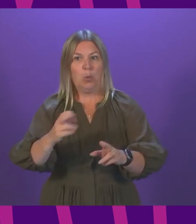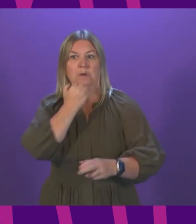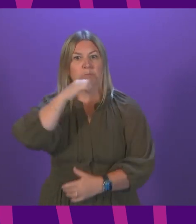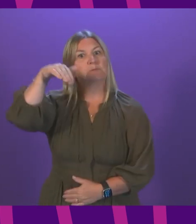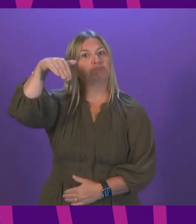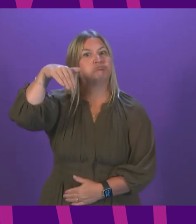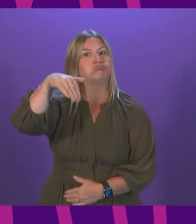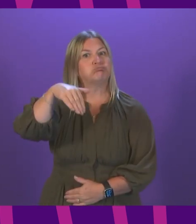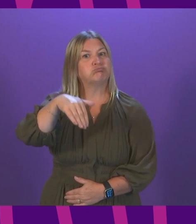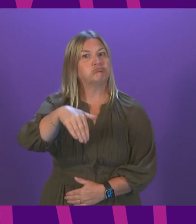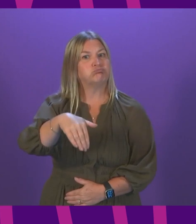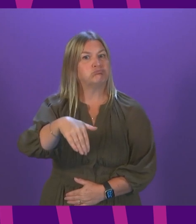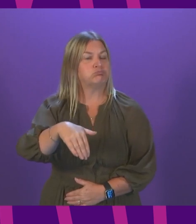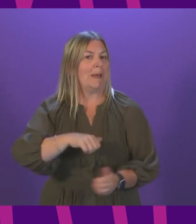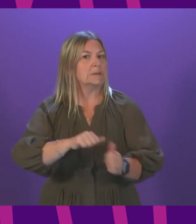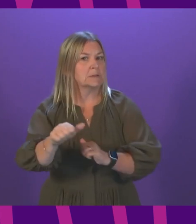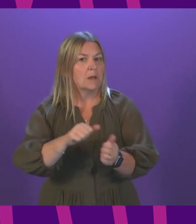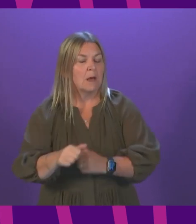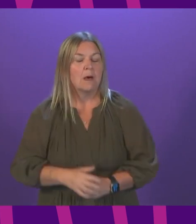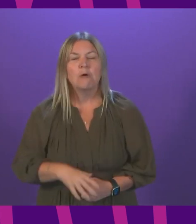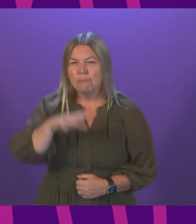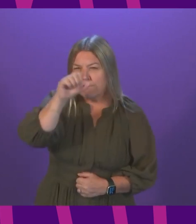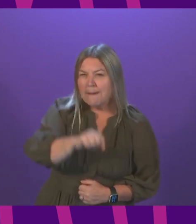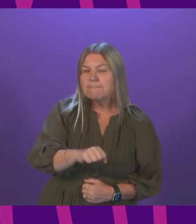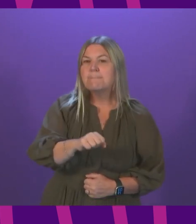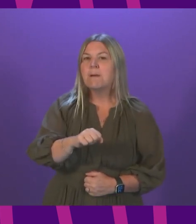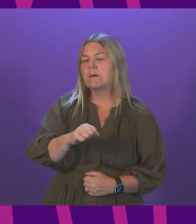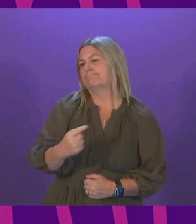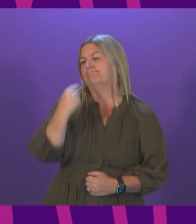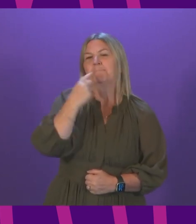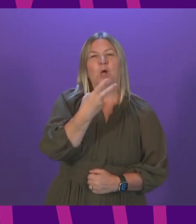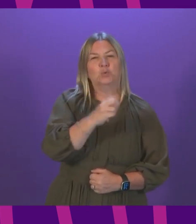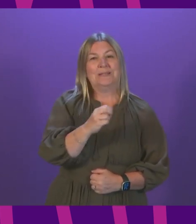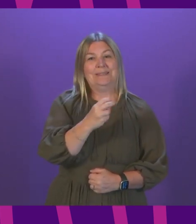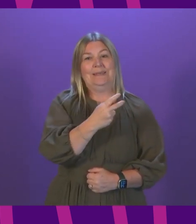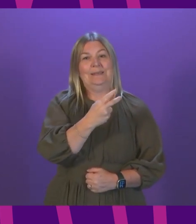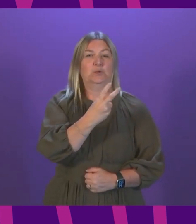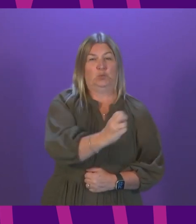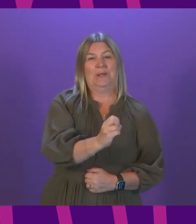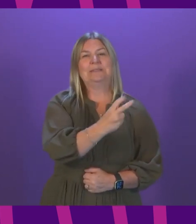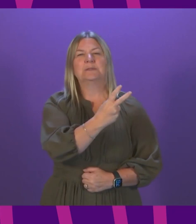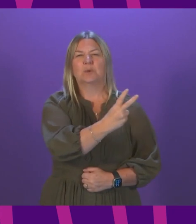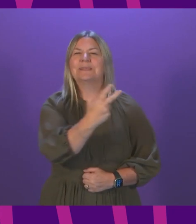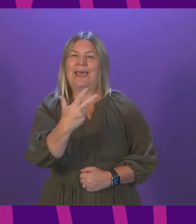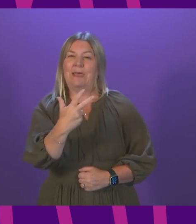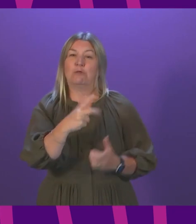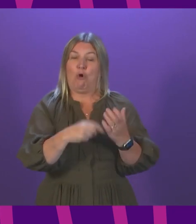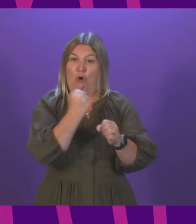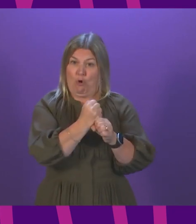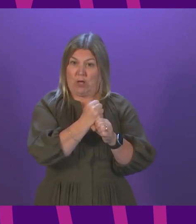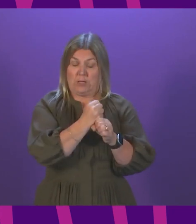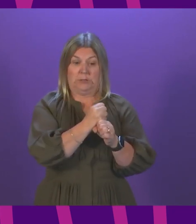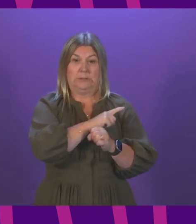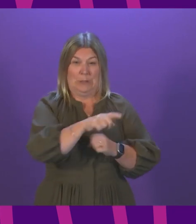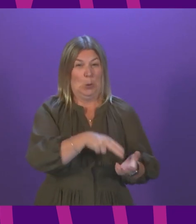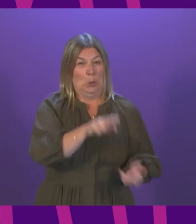seven days. Members will recall that in the week to 28 August, new cases increased by more than 80 per cent. In the week